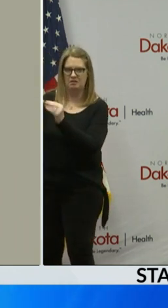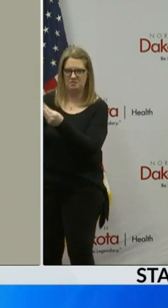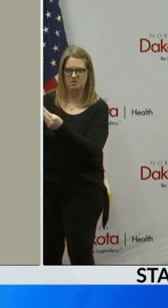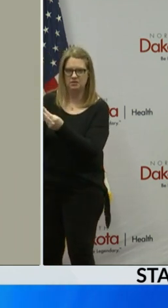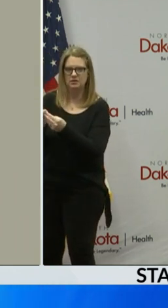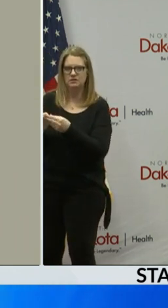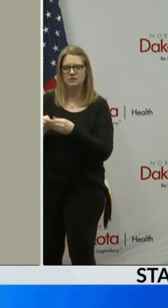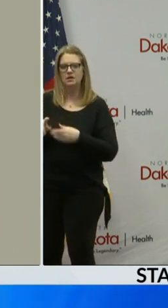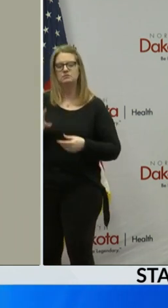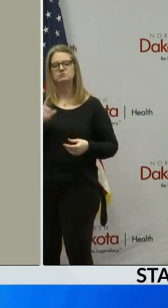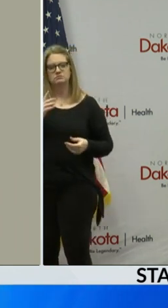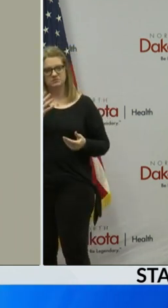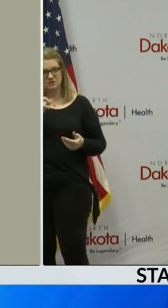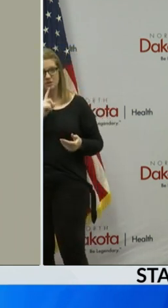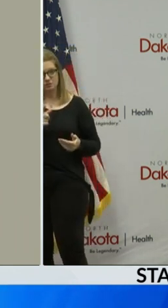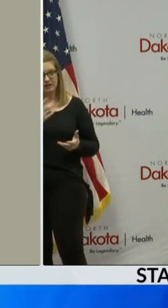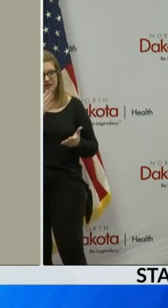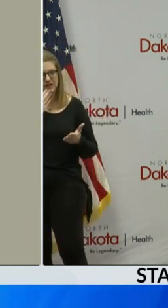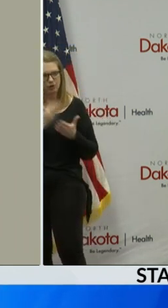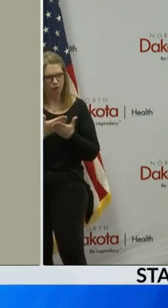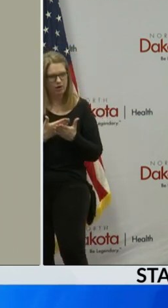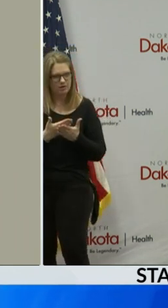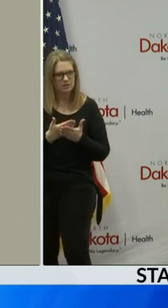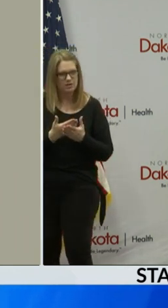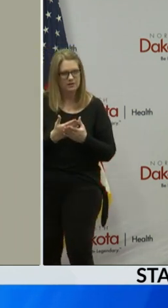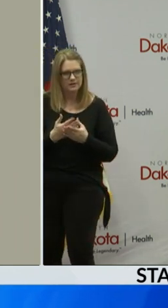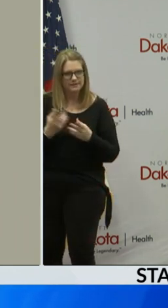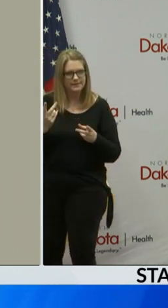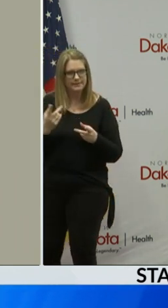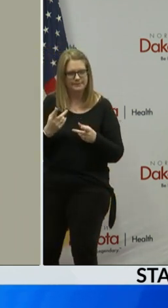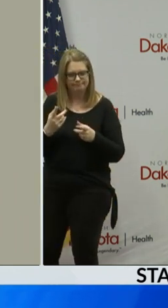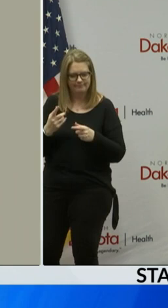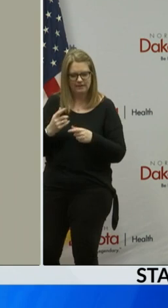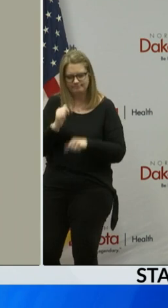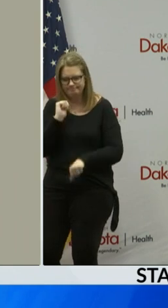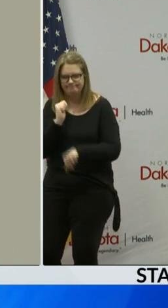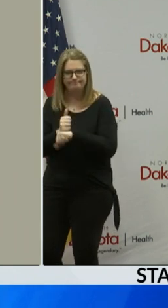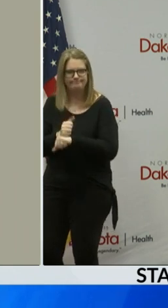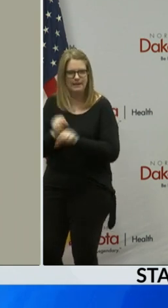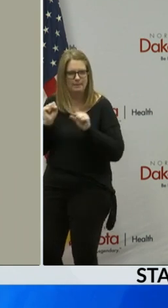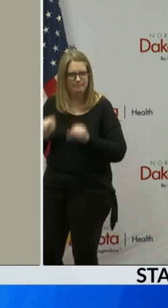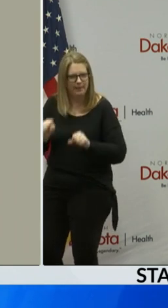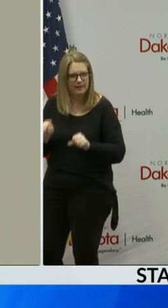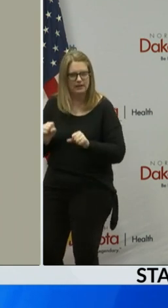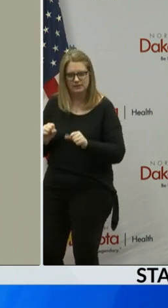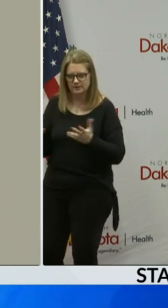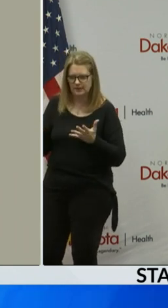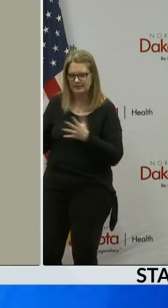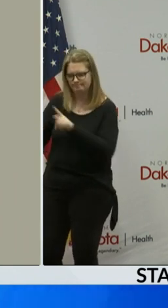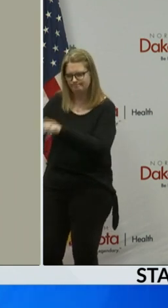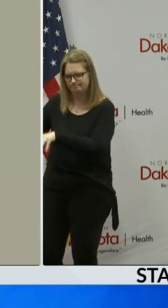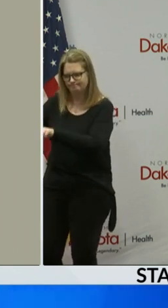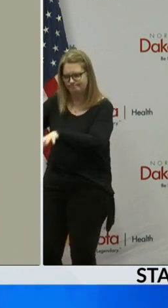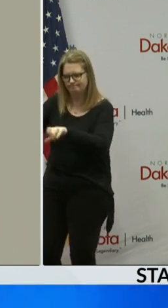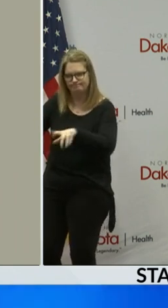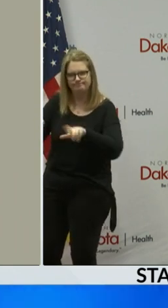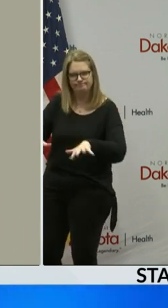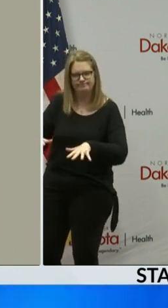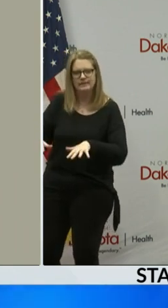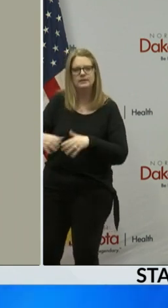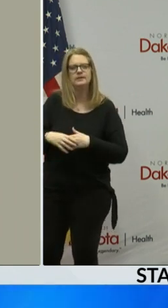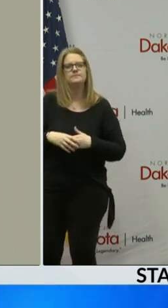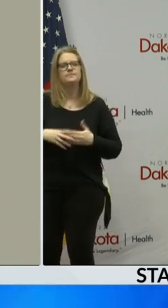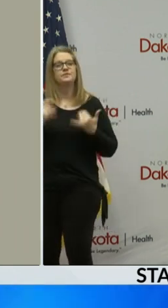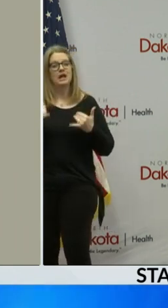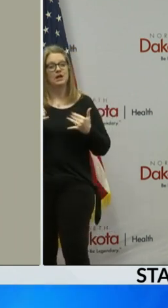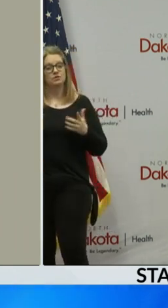for us to build this sort of muscle if you will or this capability to do this in terms of the testing that's